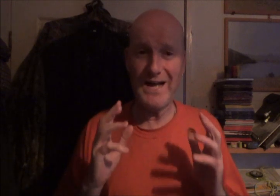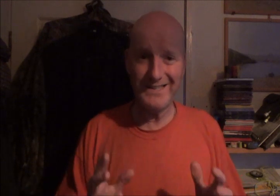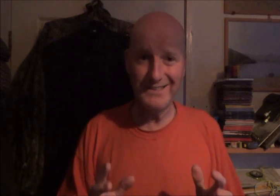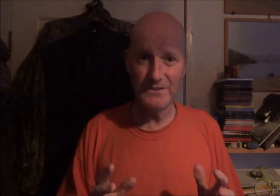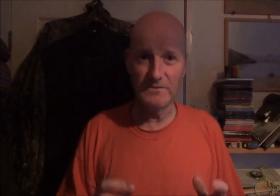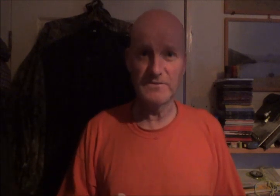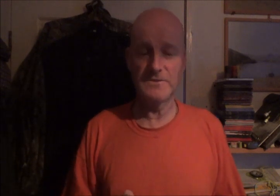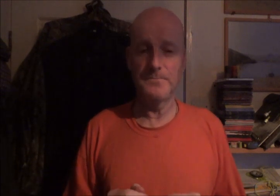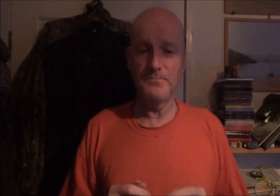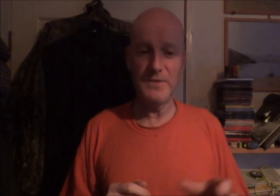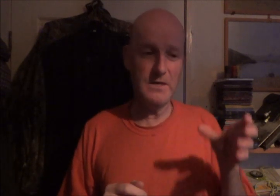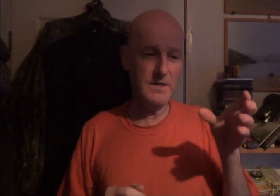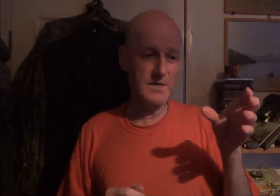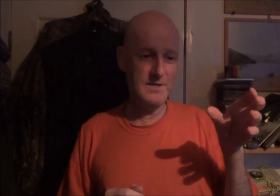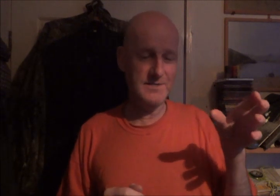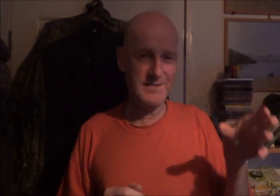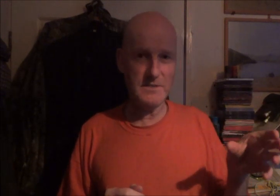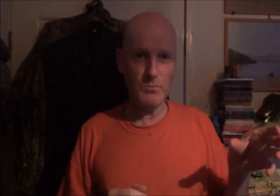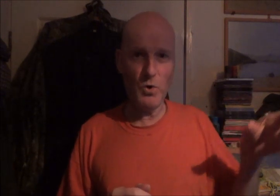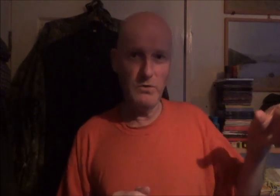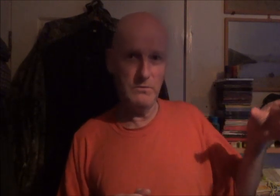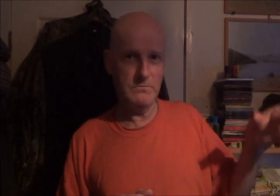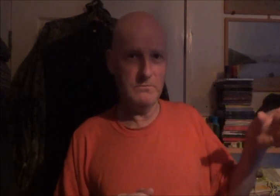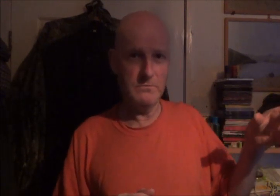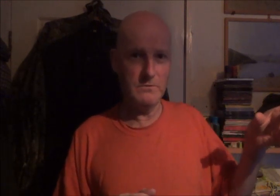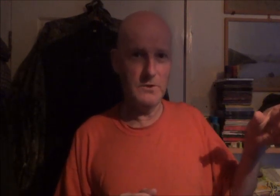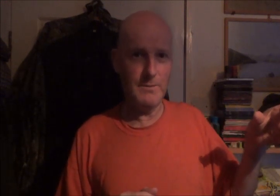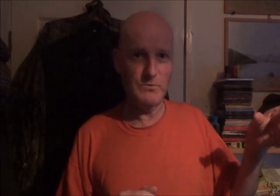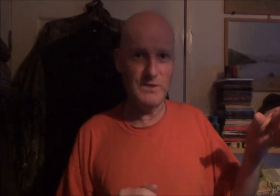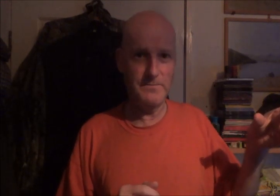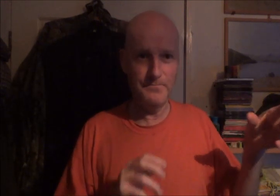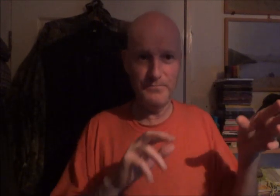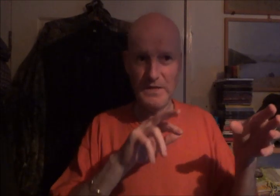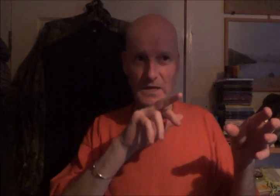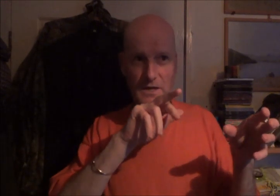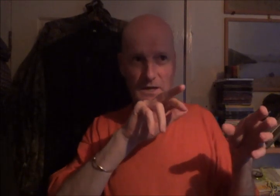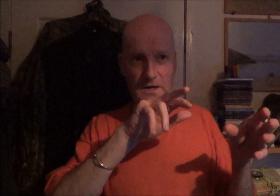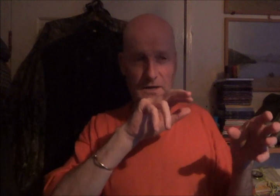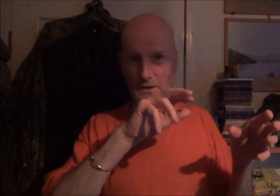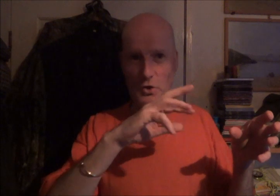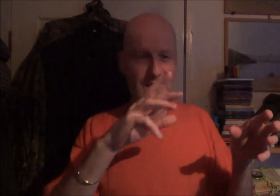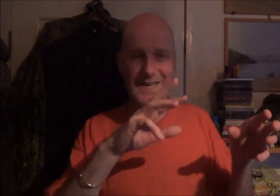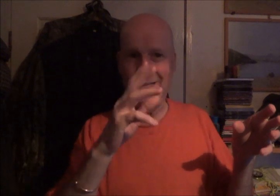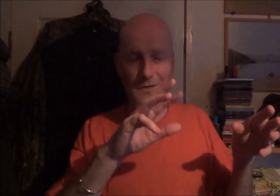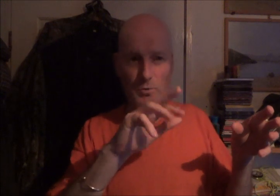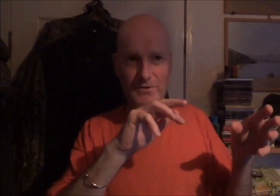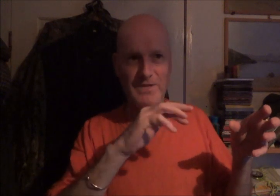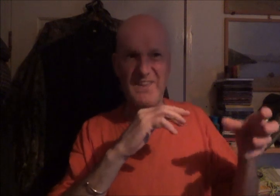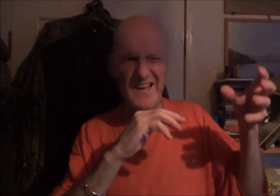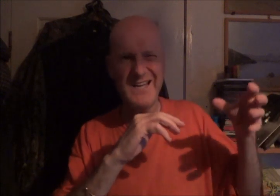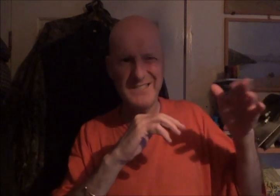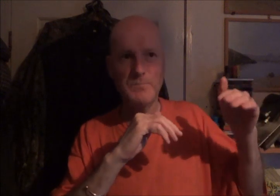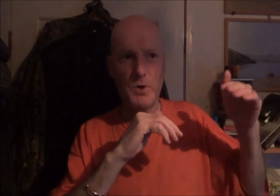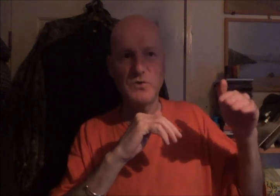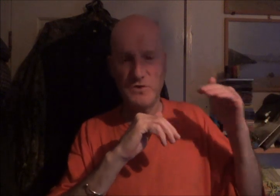angles. You set up one on a mountain or a hill or have you. They're the highest point,